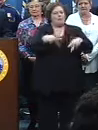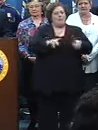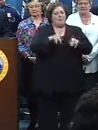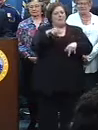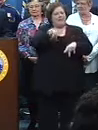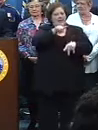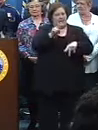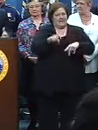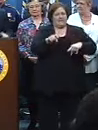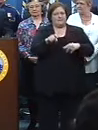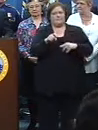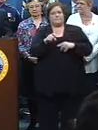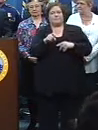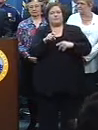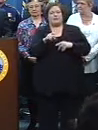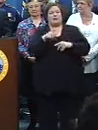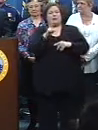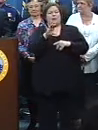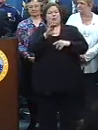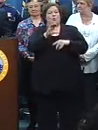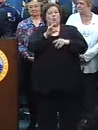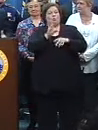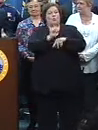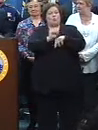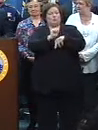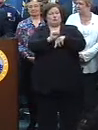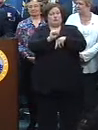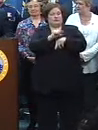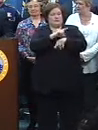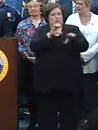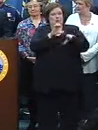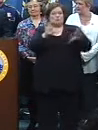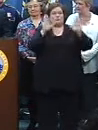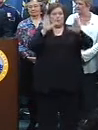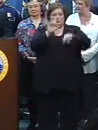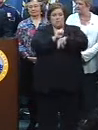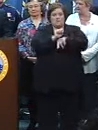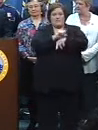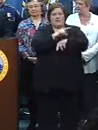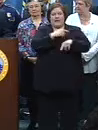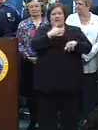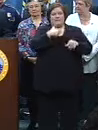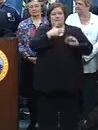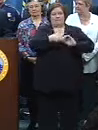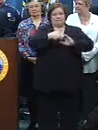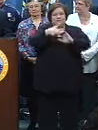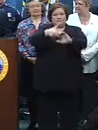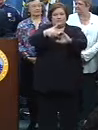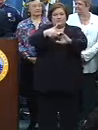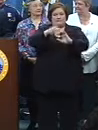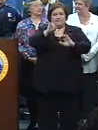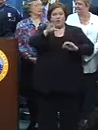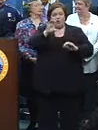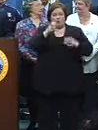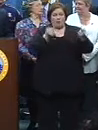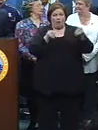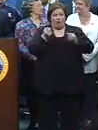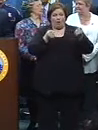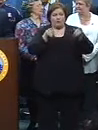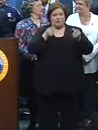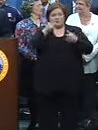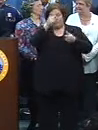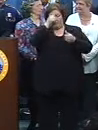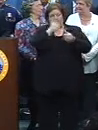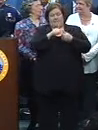actually needed. Public Works did an unbelievable job. They towed over 700 parked cars along the parade route. You'll